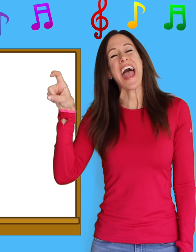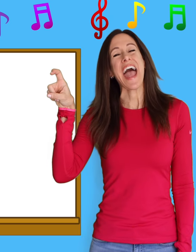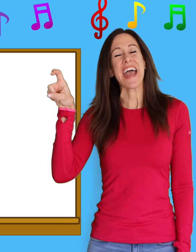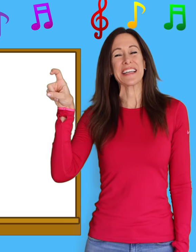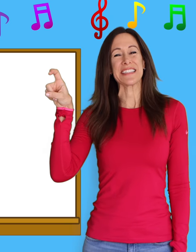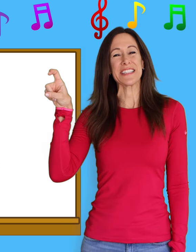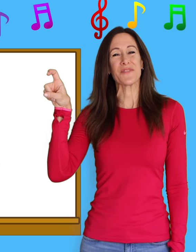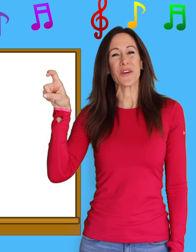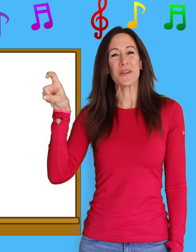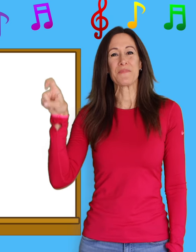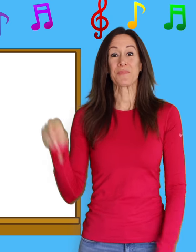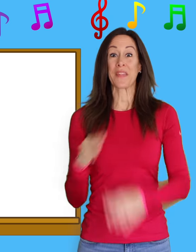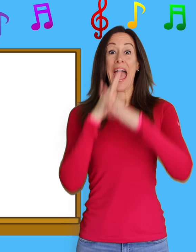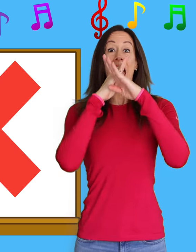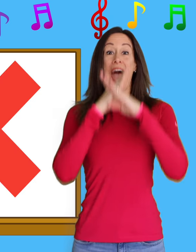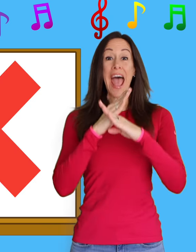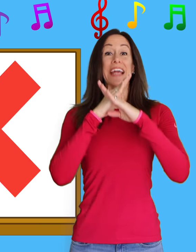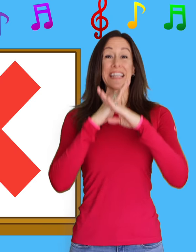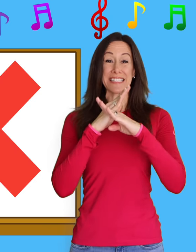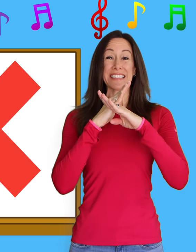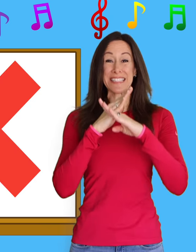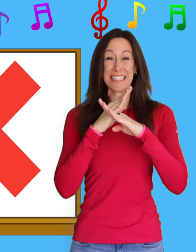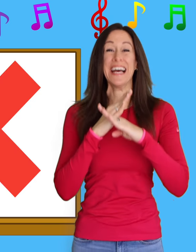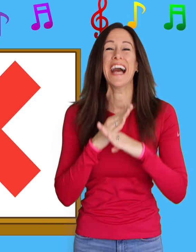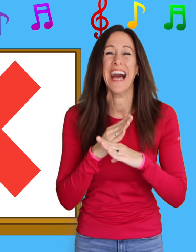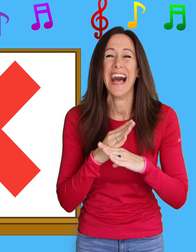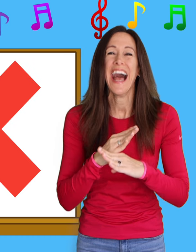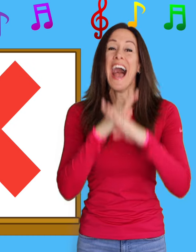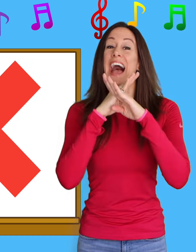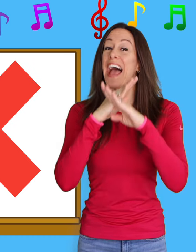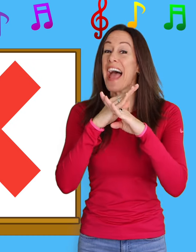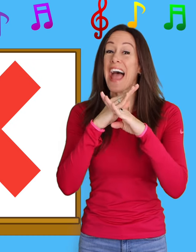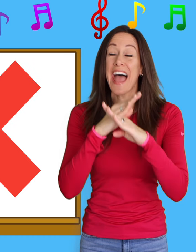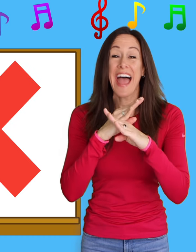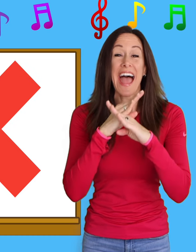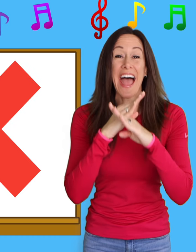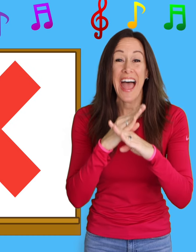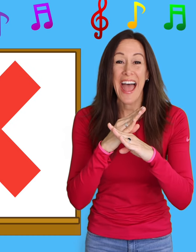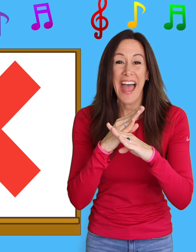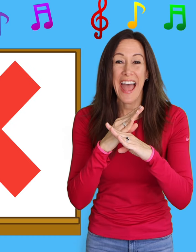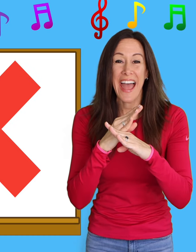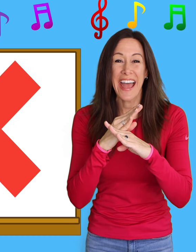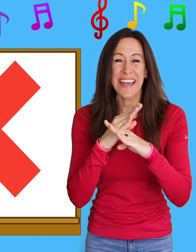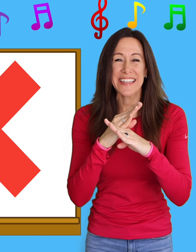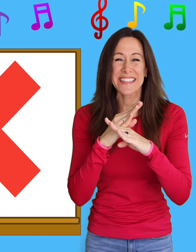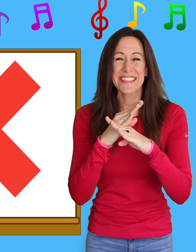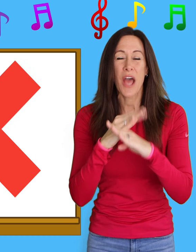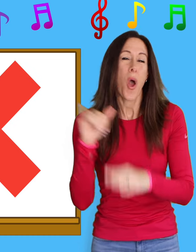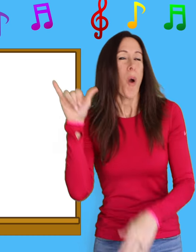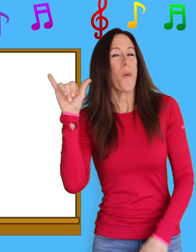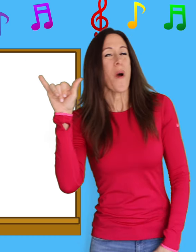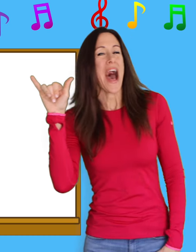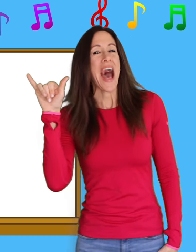is for X-X Y